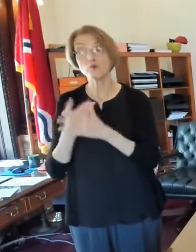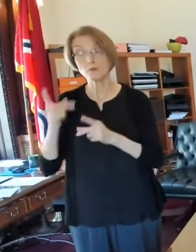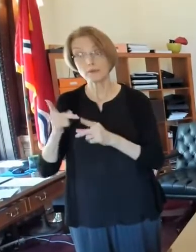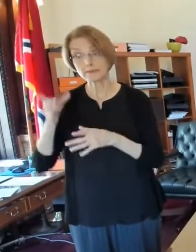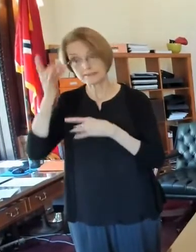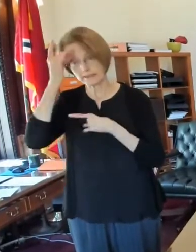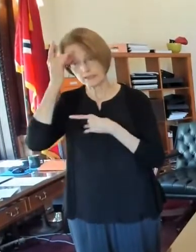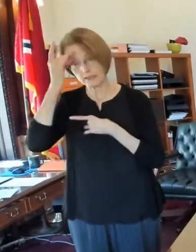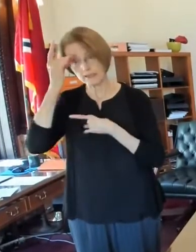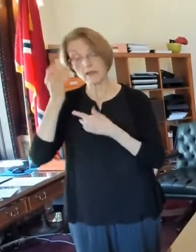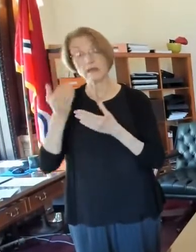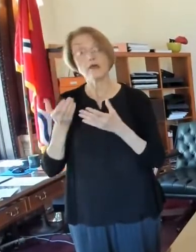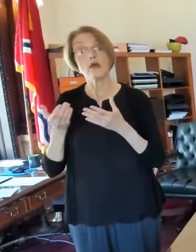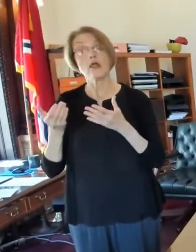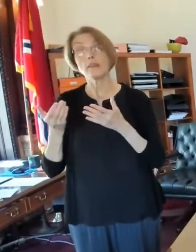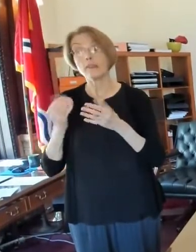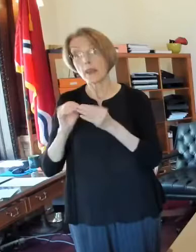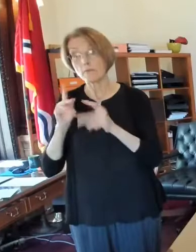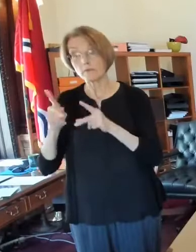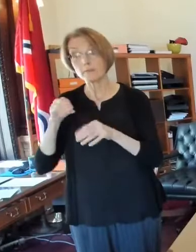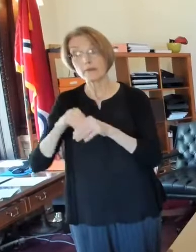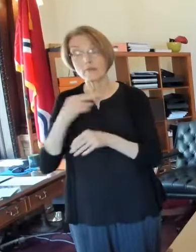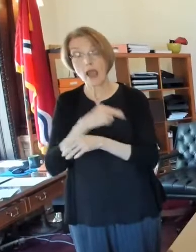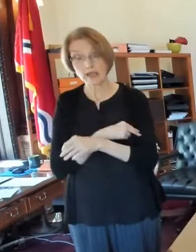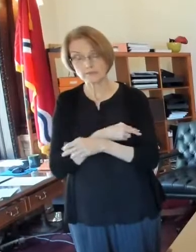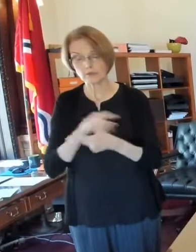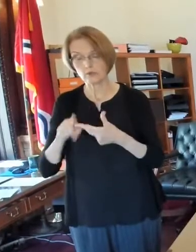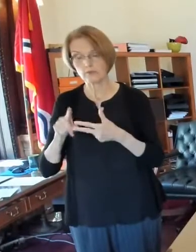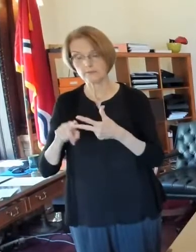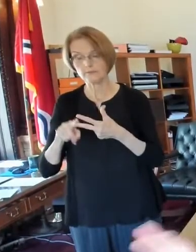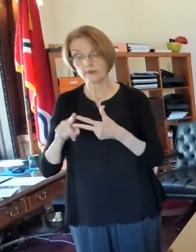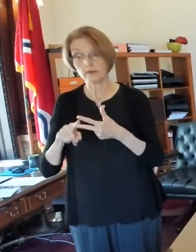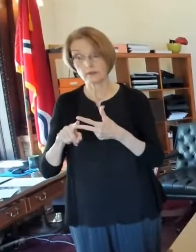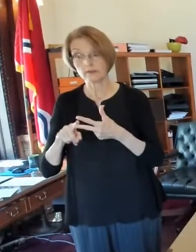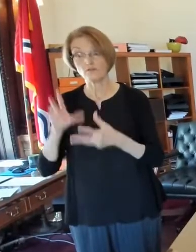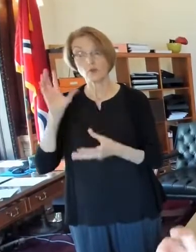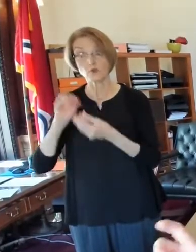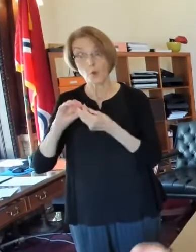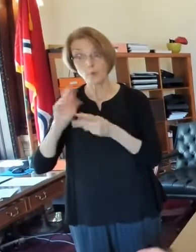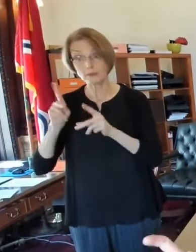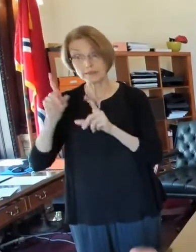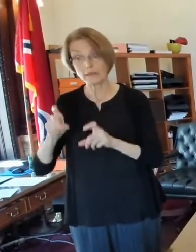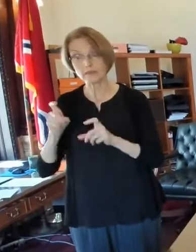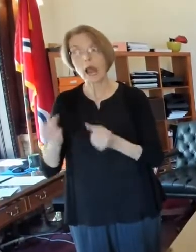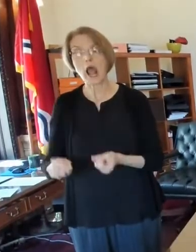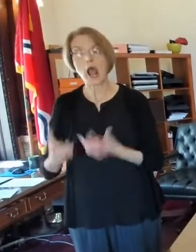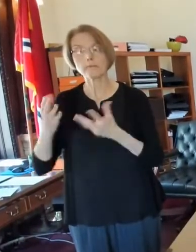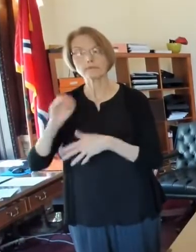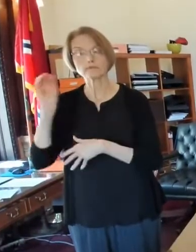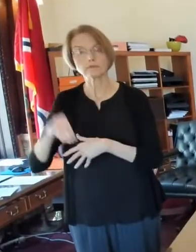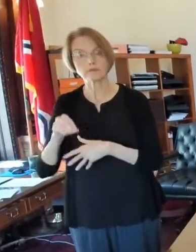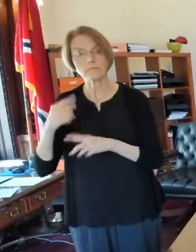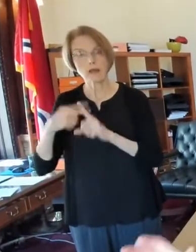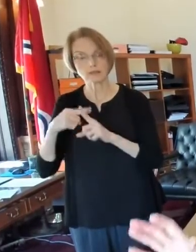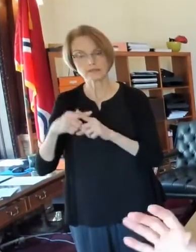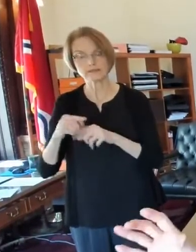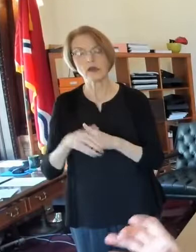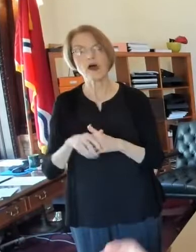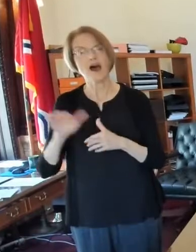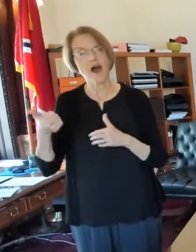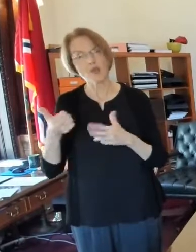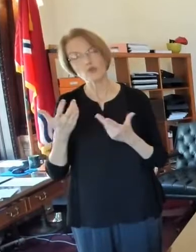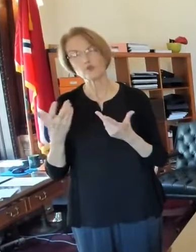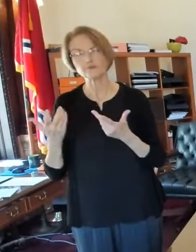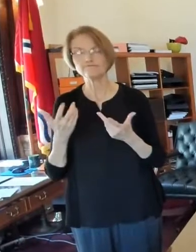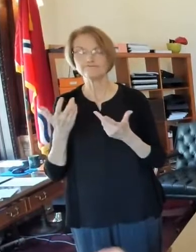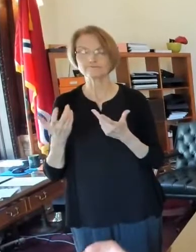and positivity rate? Uh, there are other things that we look at also which are more secondary, uh, which have to do